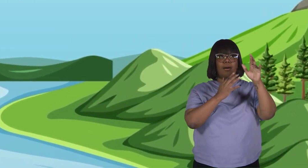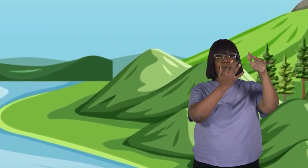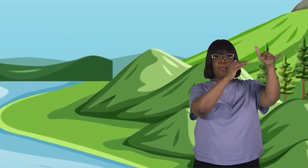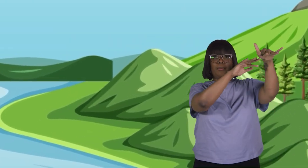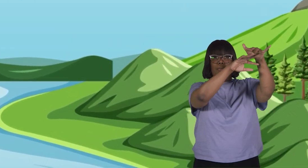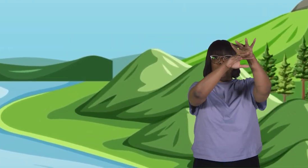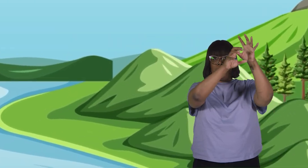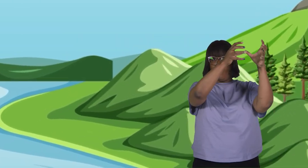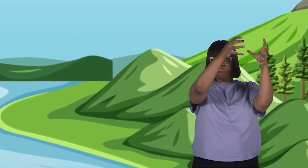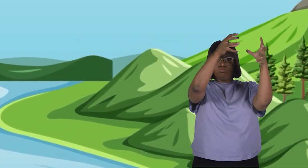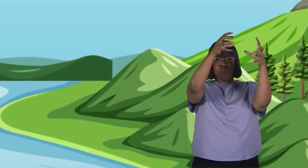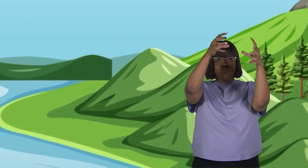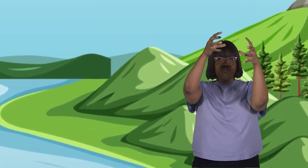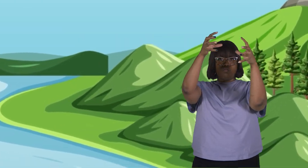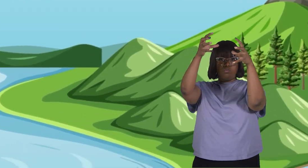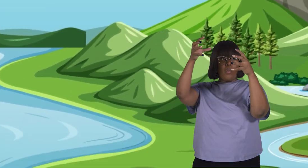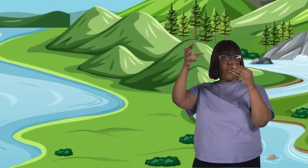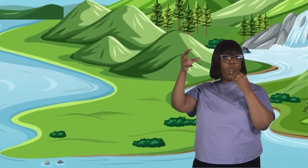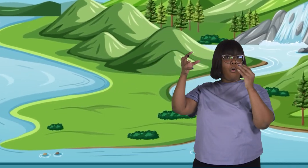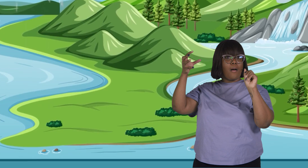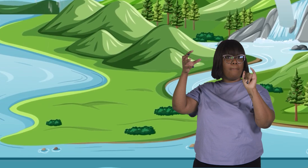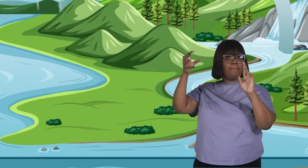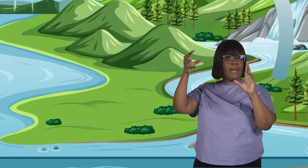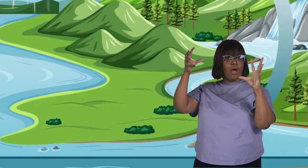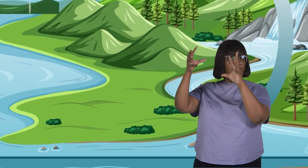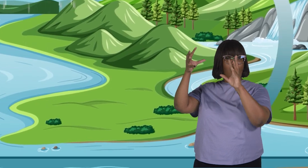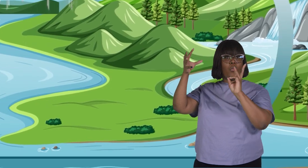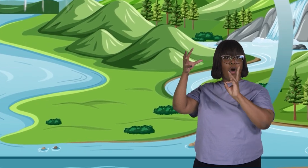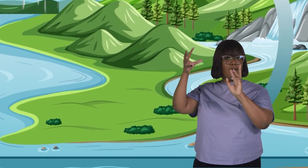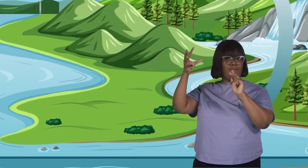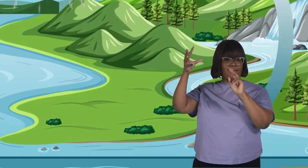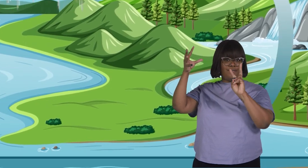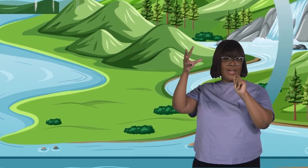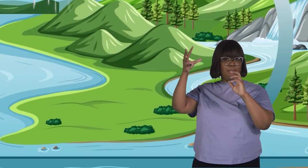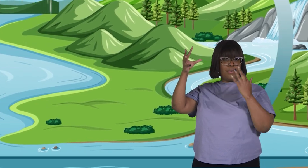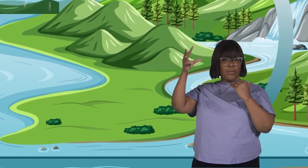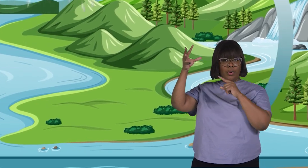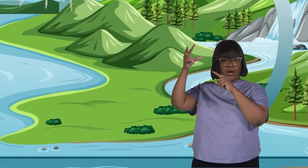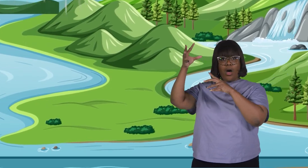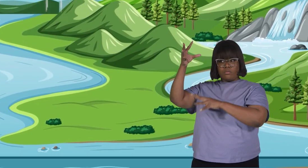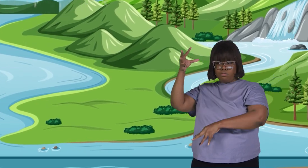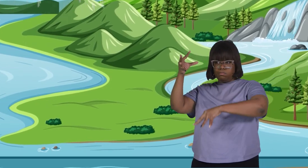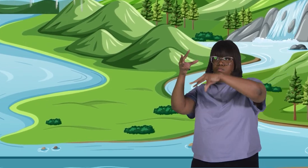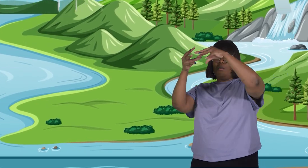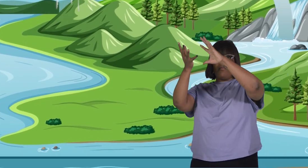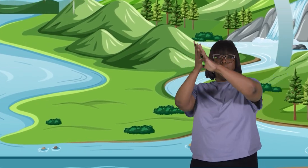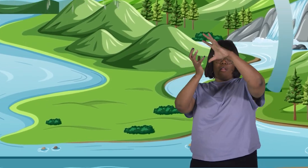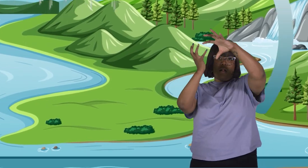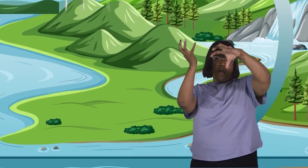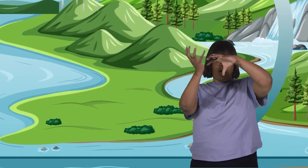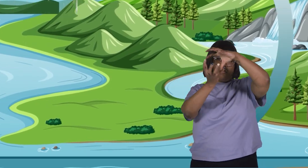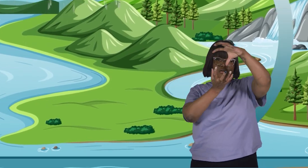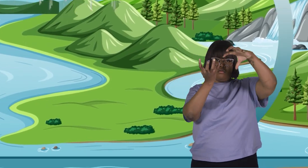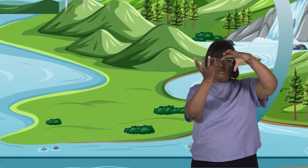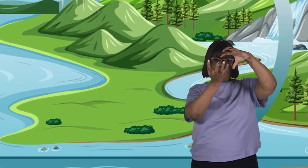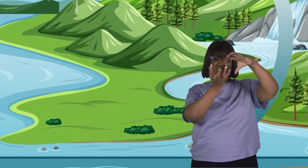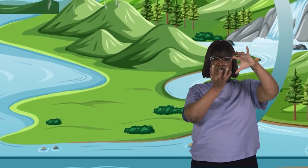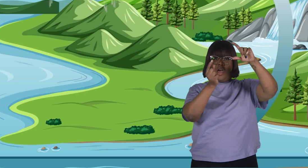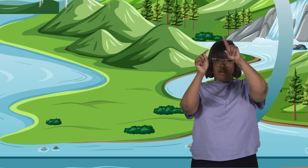thinner air. As the warm air and water vapor cool, clouds are formed. All of that